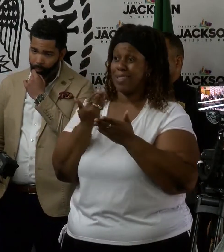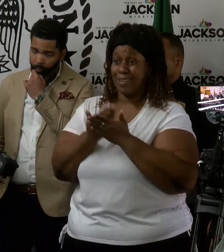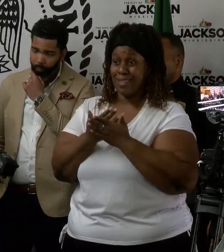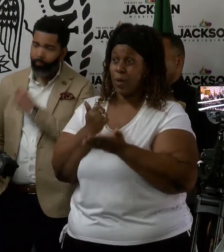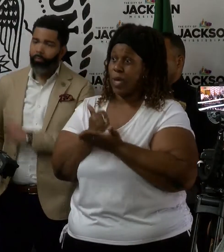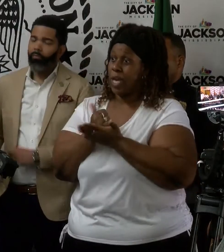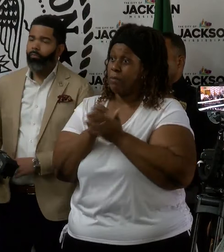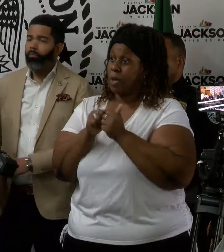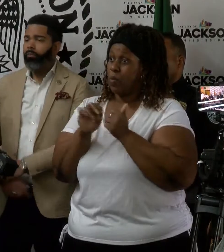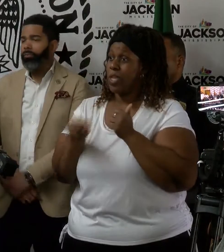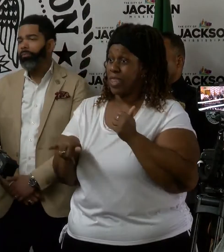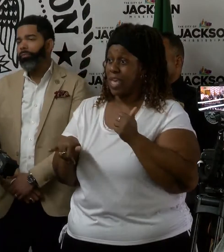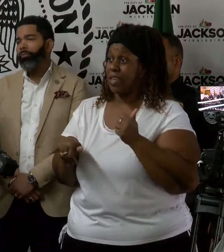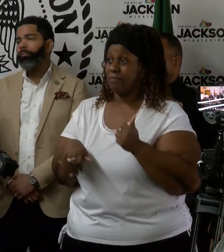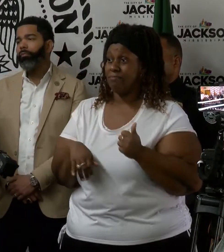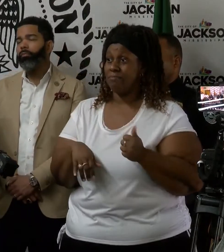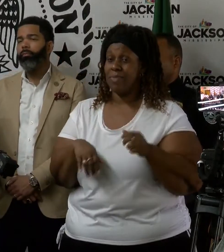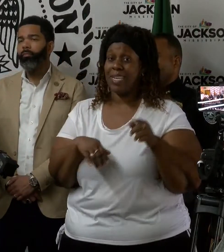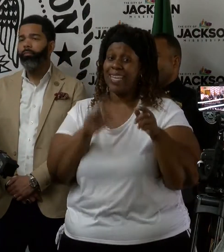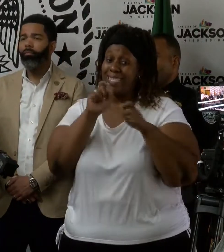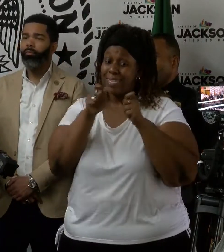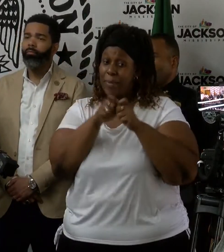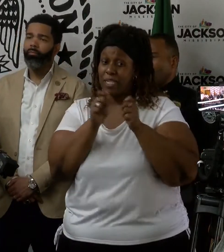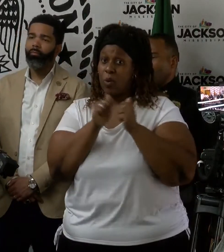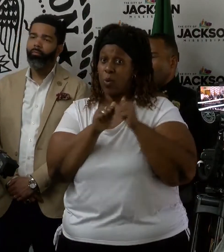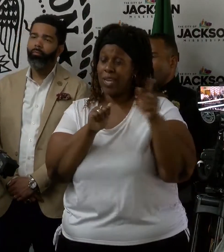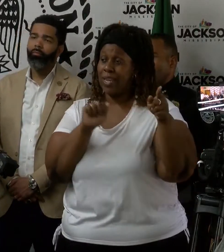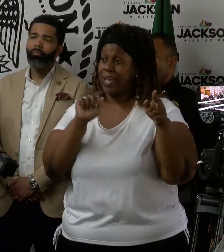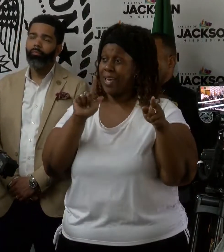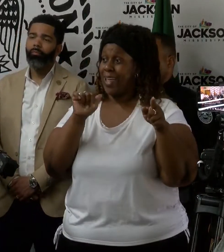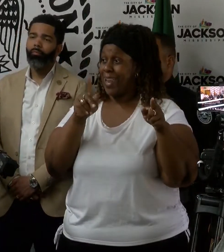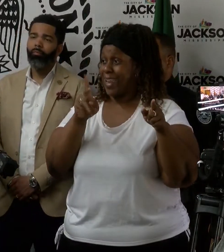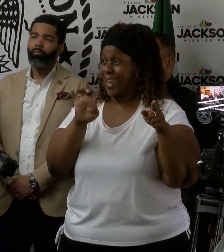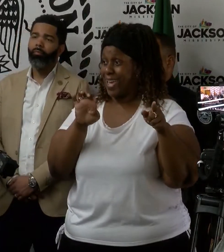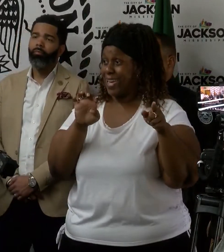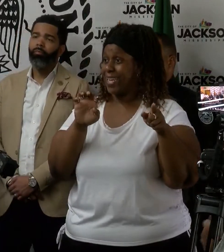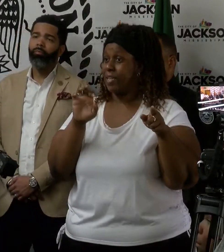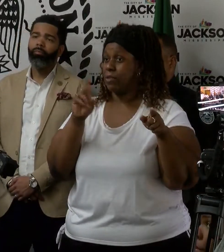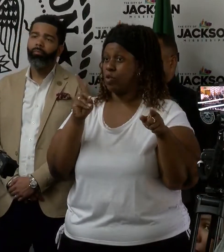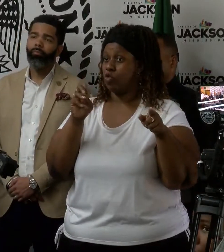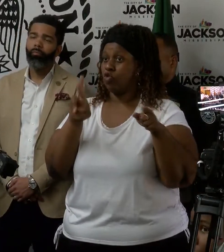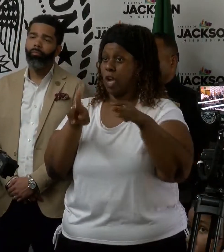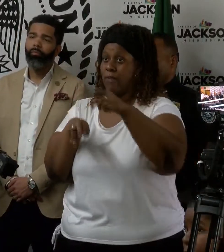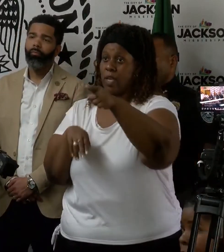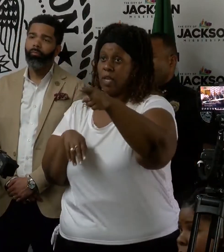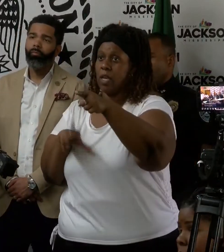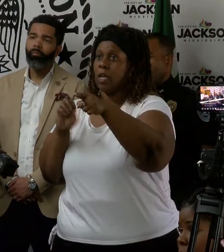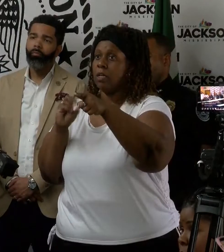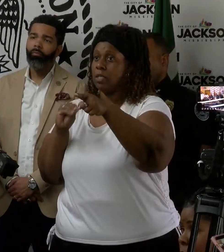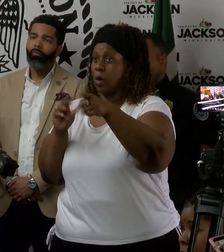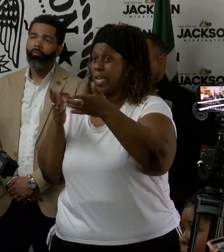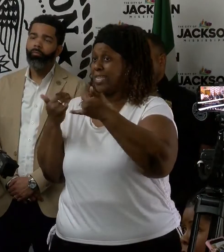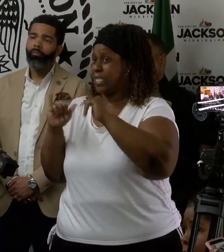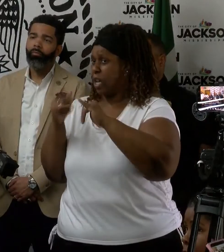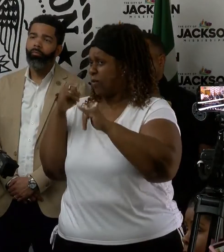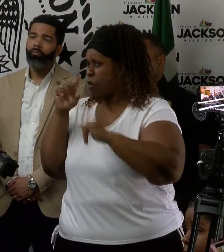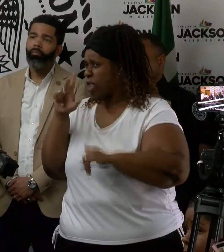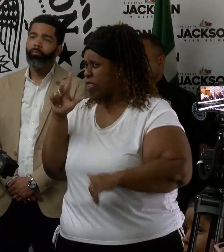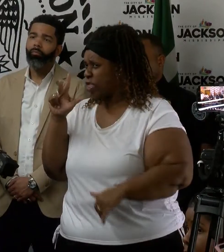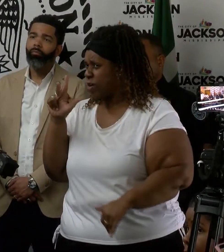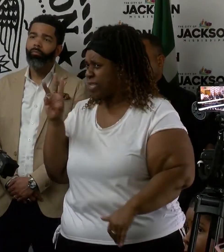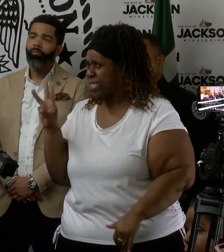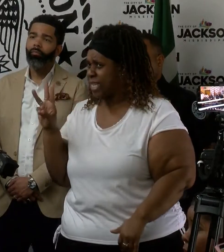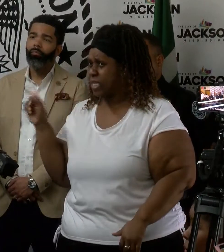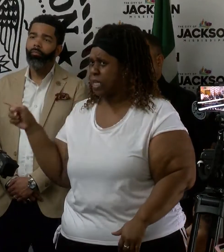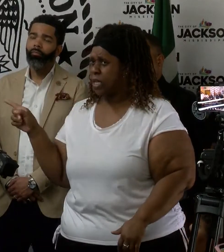have that special that Lakeland Drive gauge come online, because that helps us out quite a bit. So the forecast is still for 36. Mr.